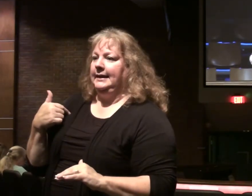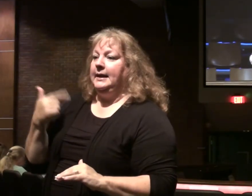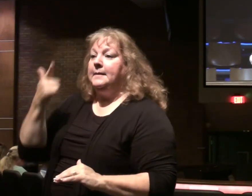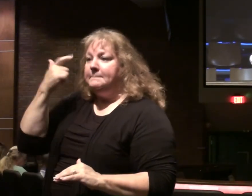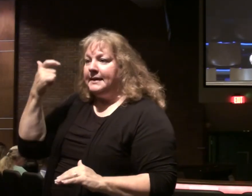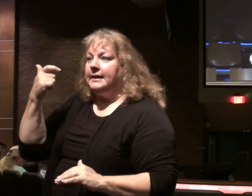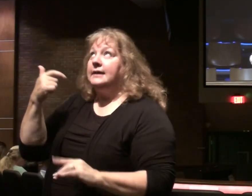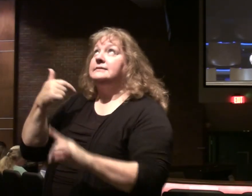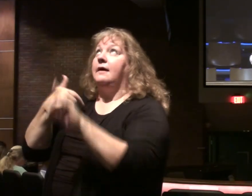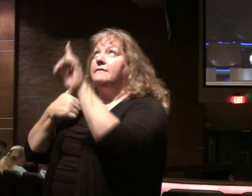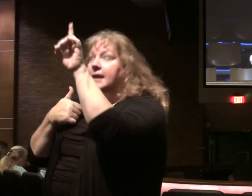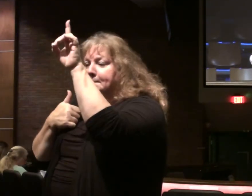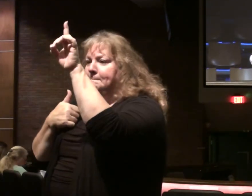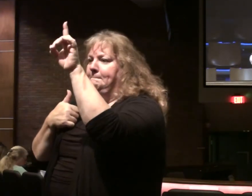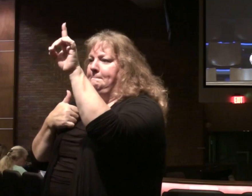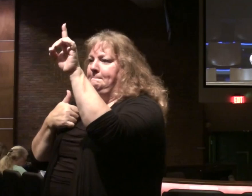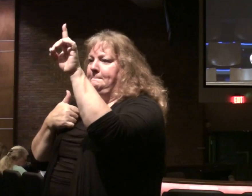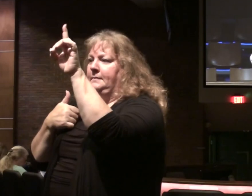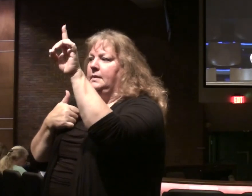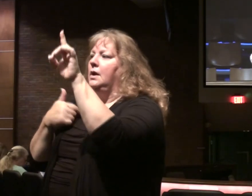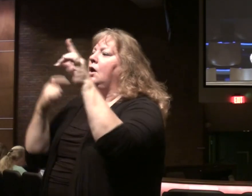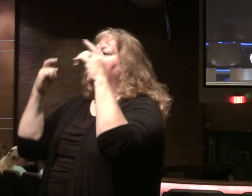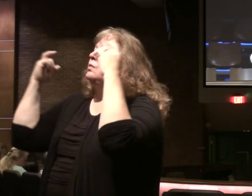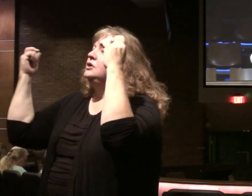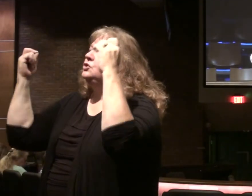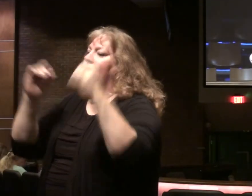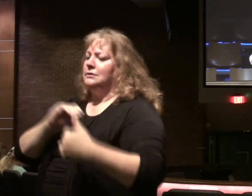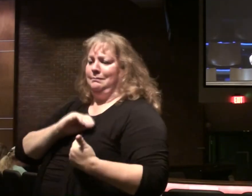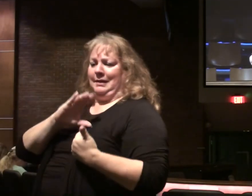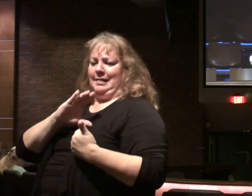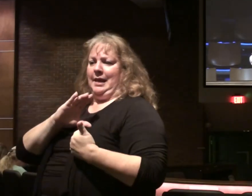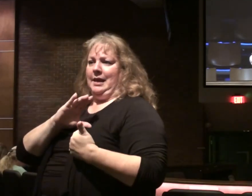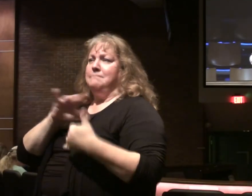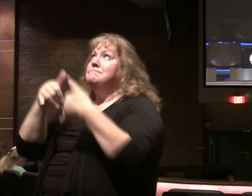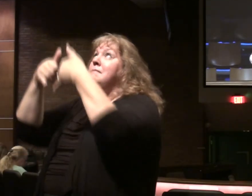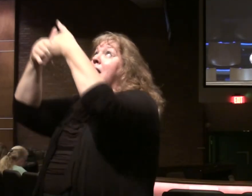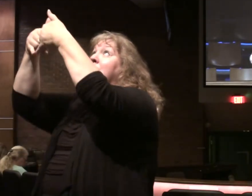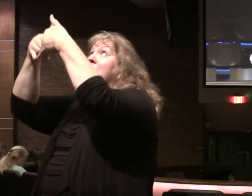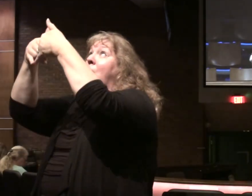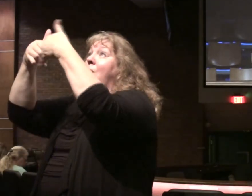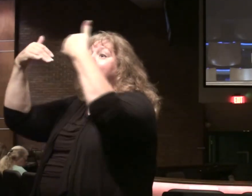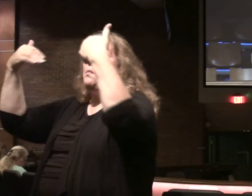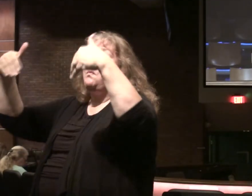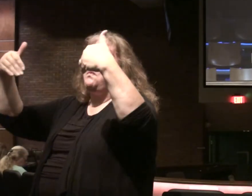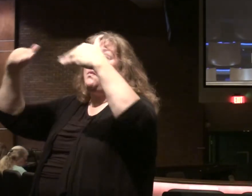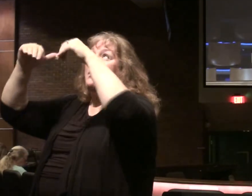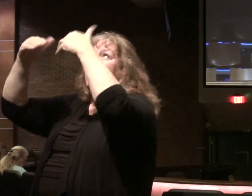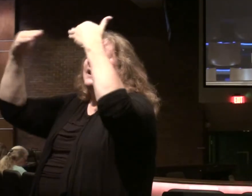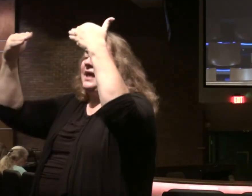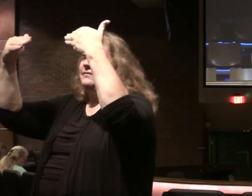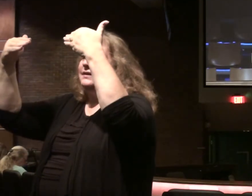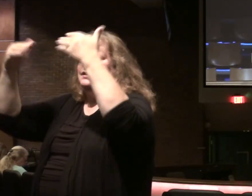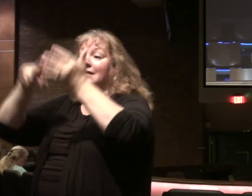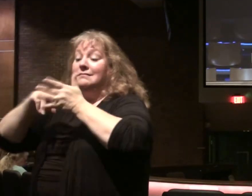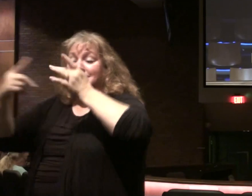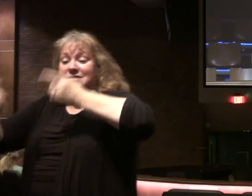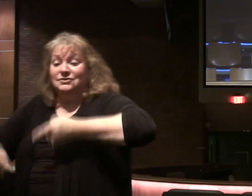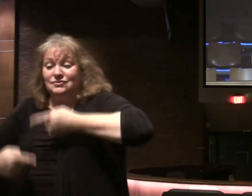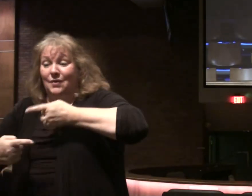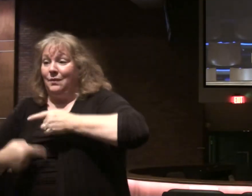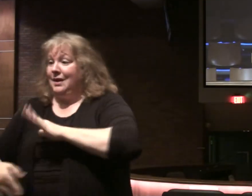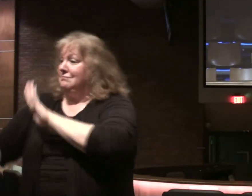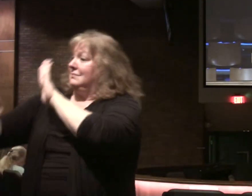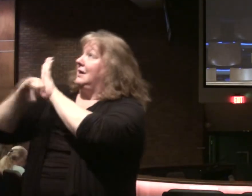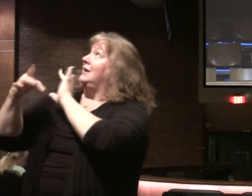because of me. Rejoice and be glad. Your reward in heaven is great. Saying it's going to be difficulty to identify